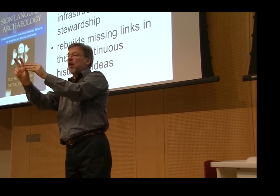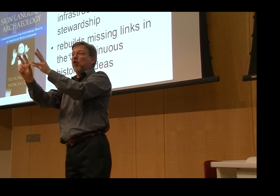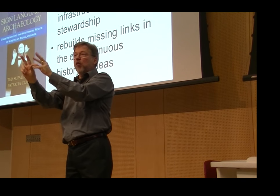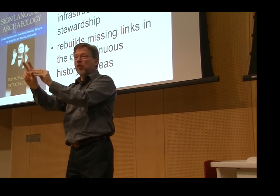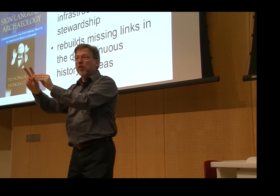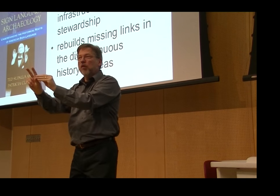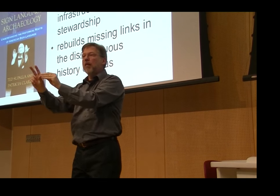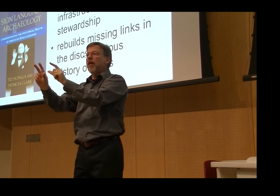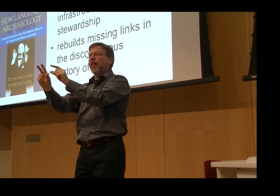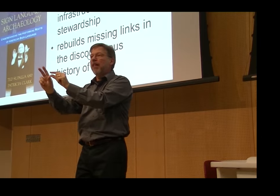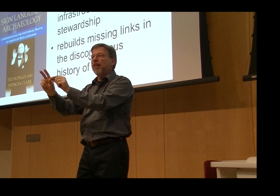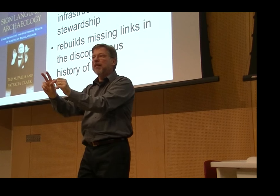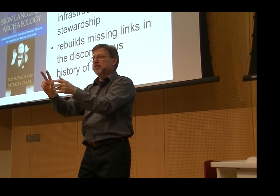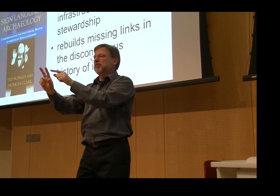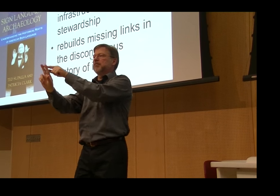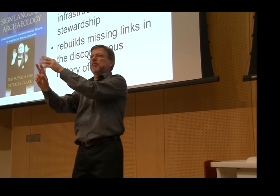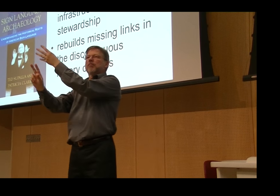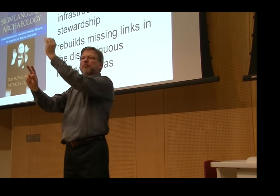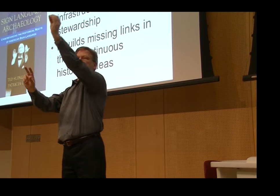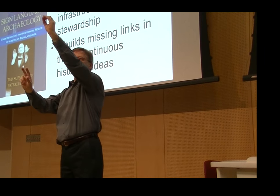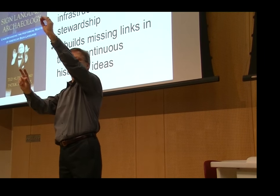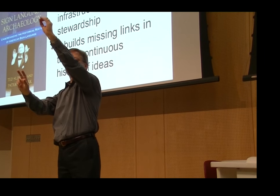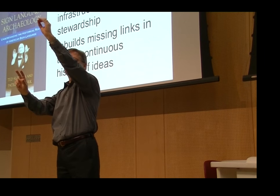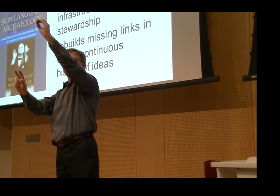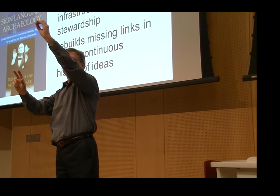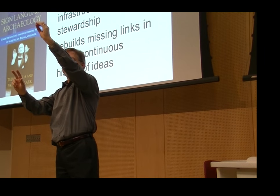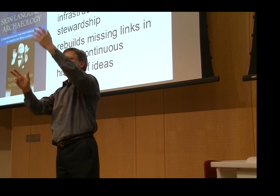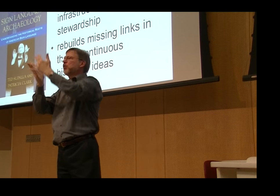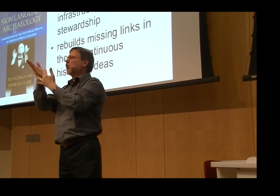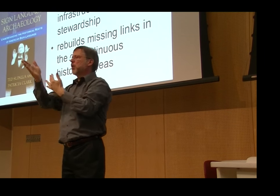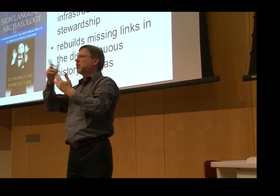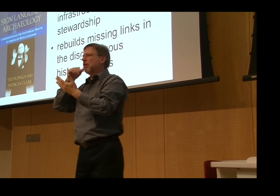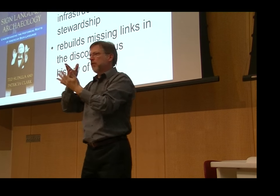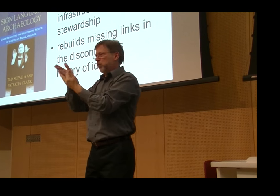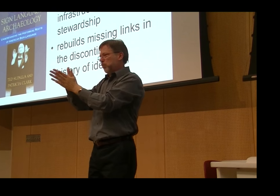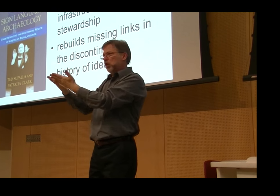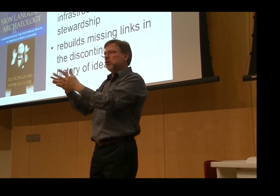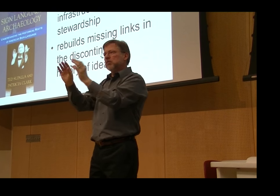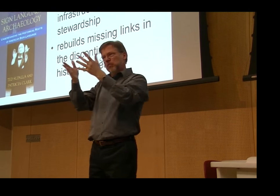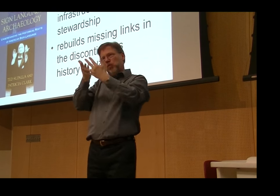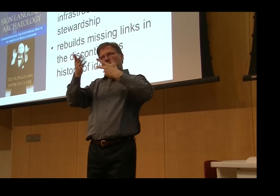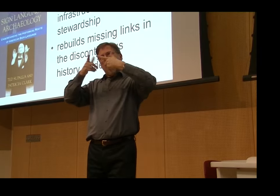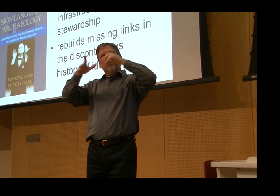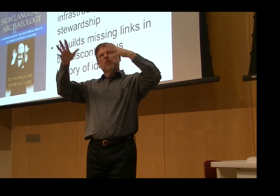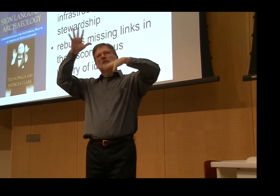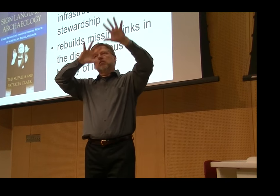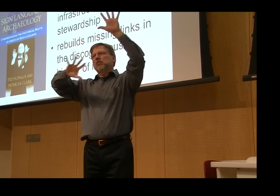The grandparents can be understood, for the most part, by grandchildren. Once they